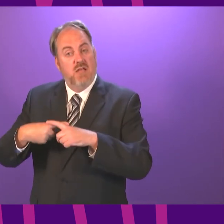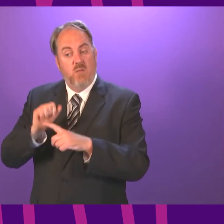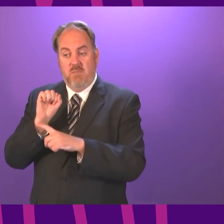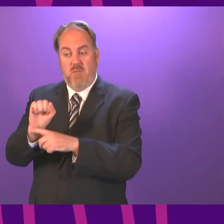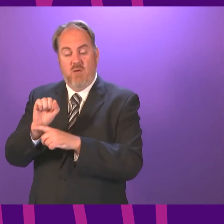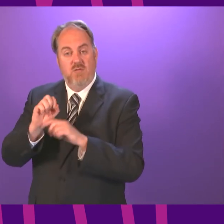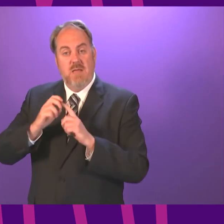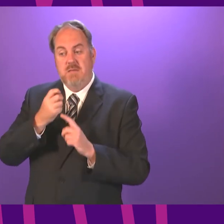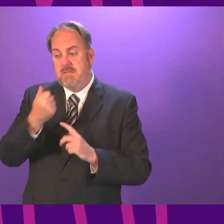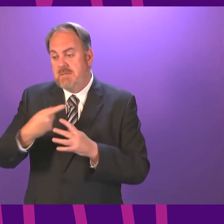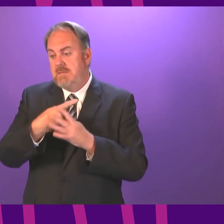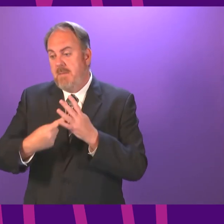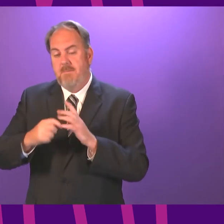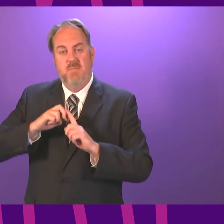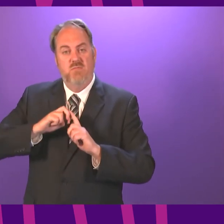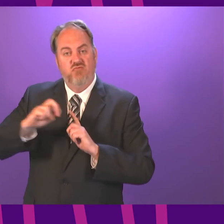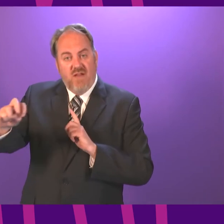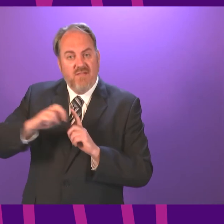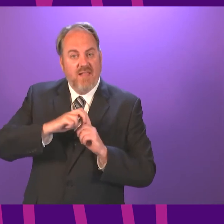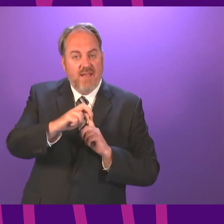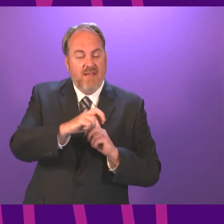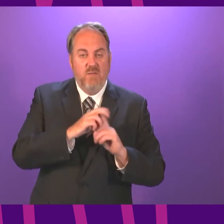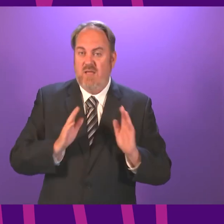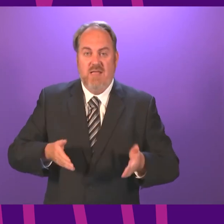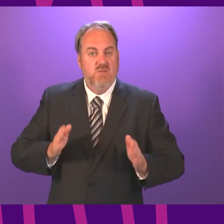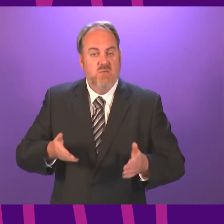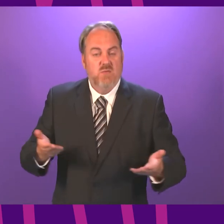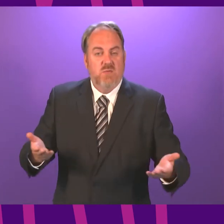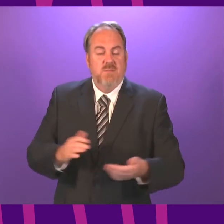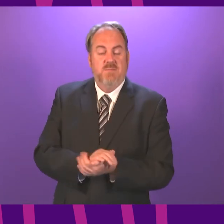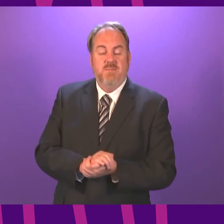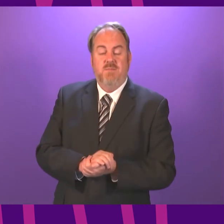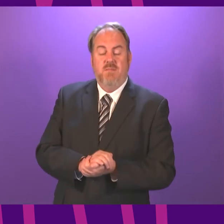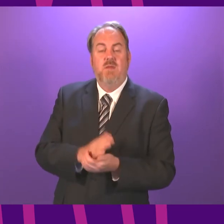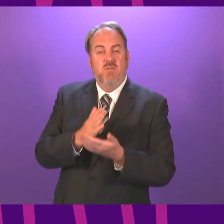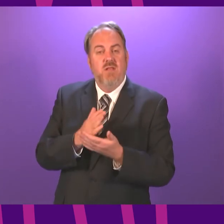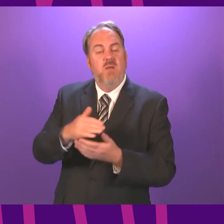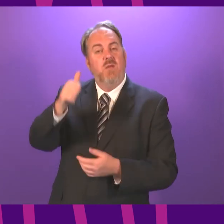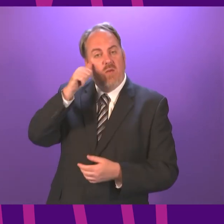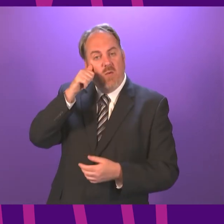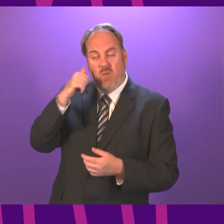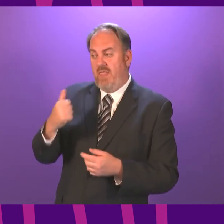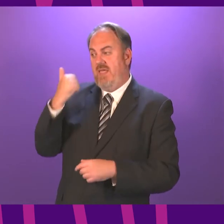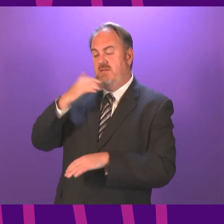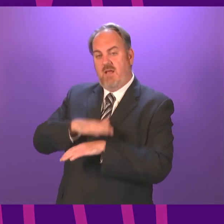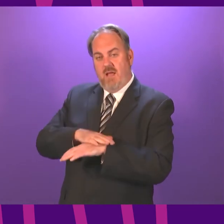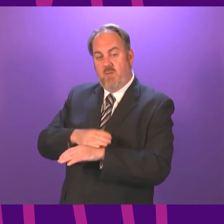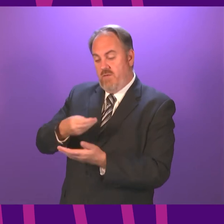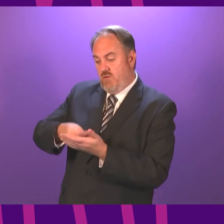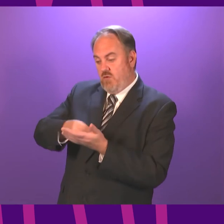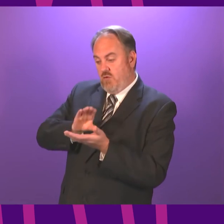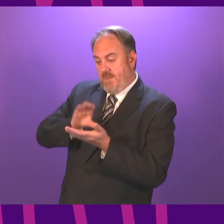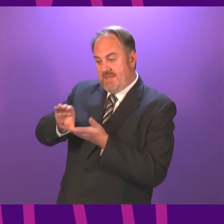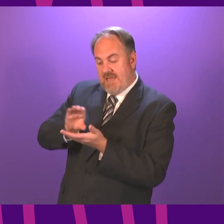level regulations were introduced and no compensation was offered. We are all